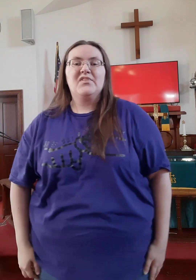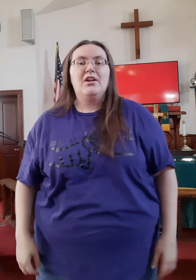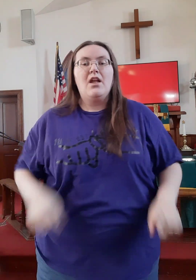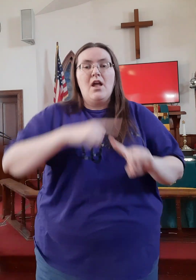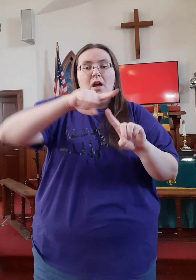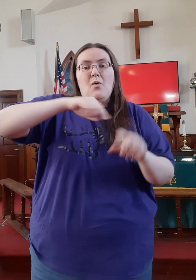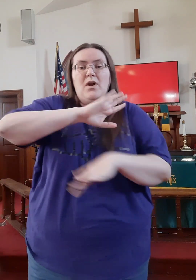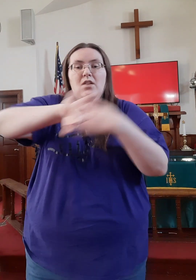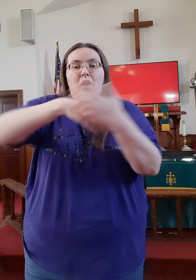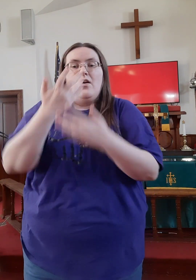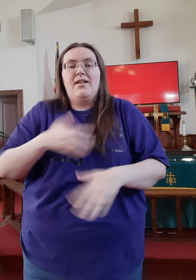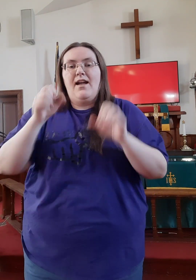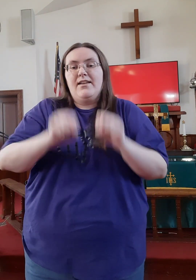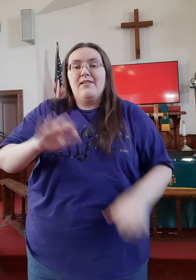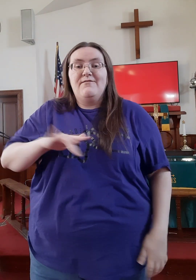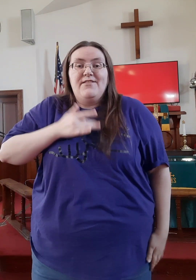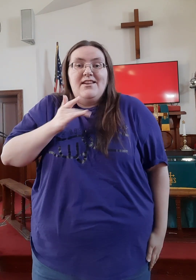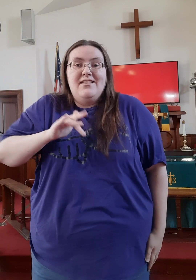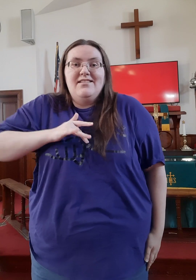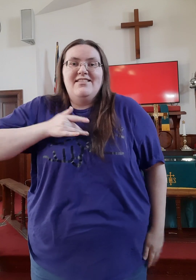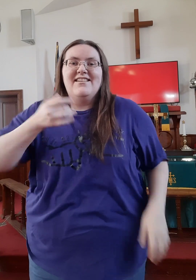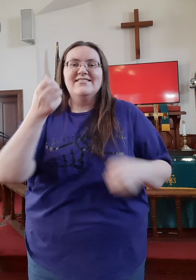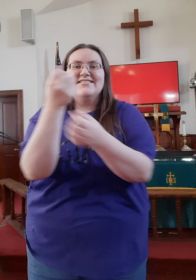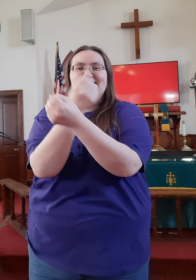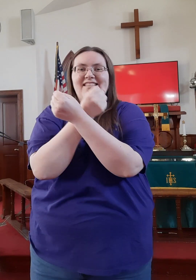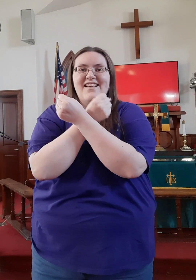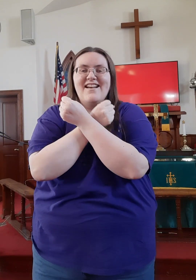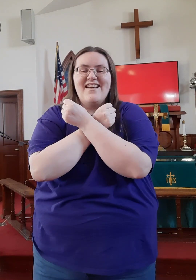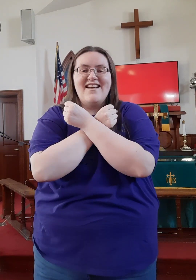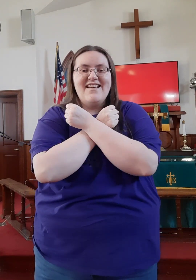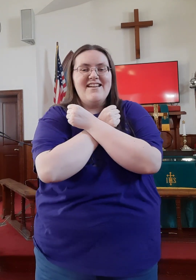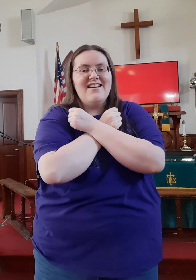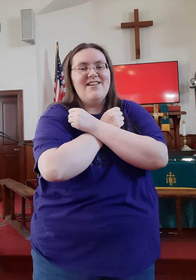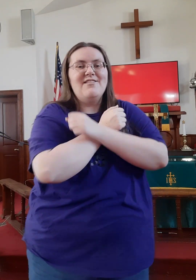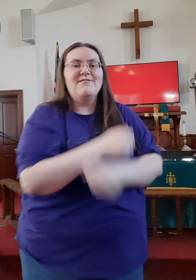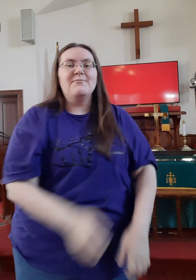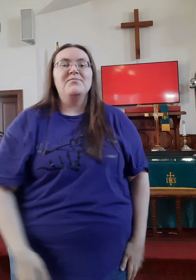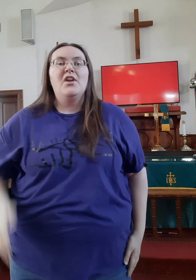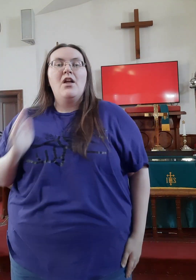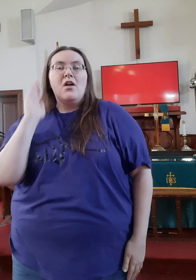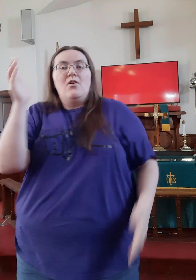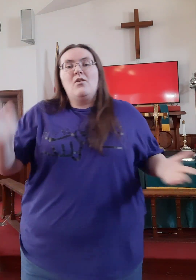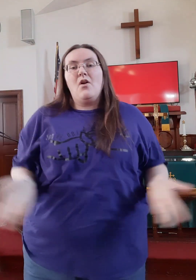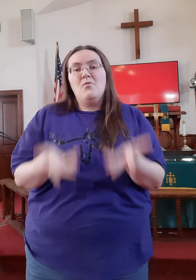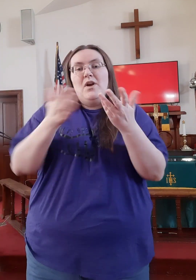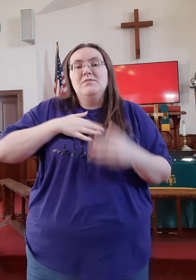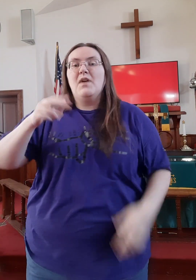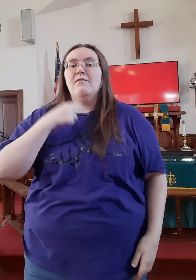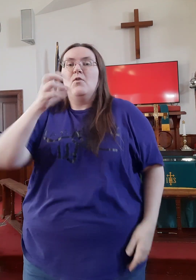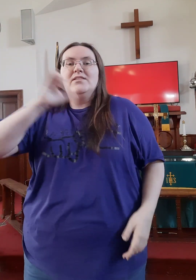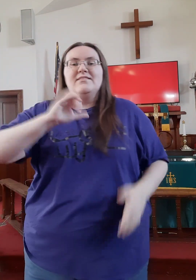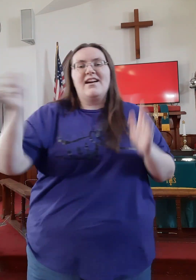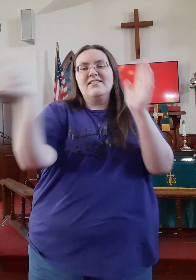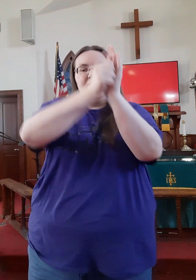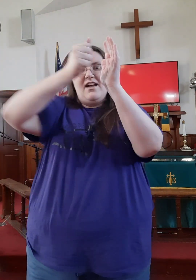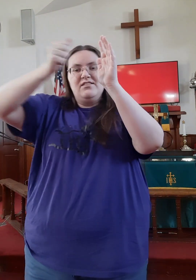When all I can feel is love love I'm gonna raise my voice like thunder